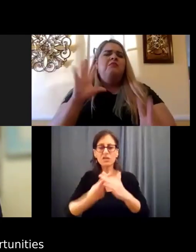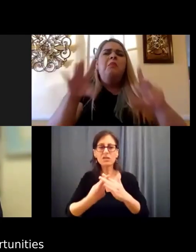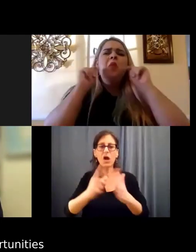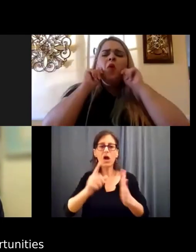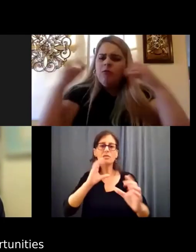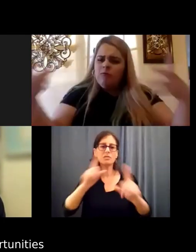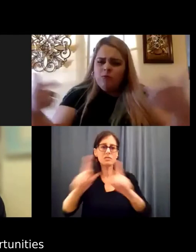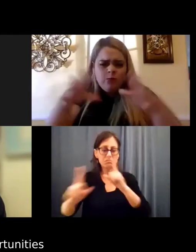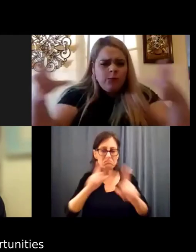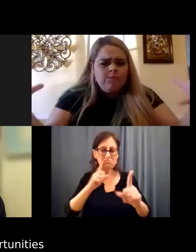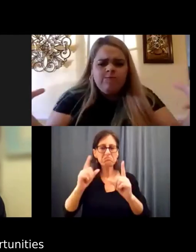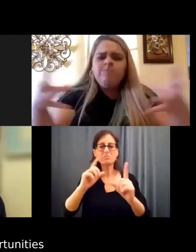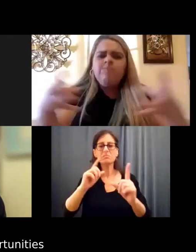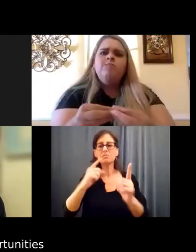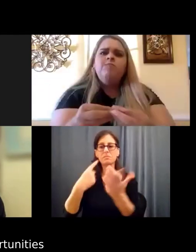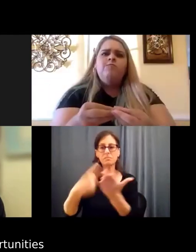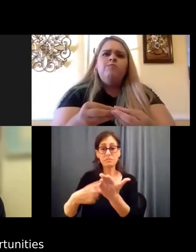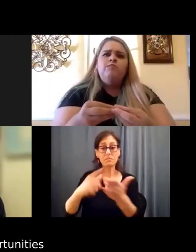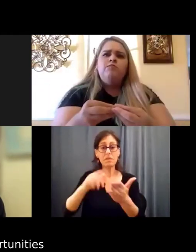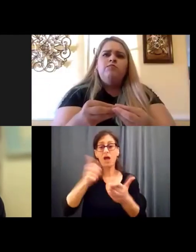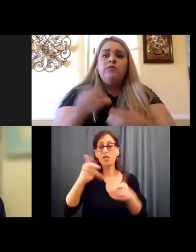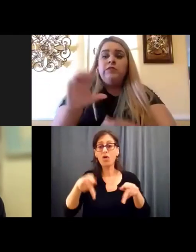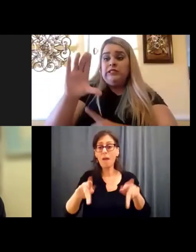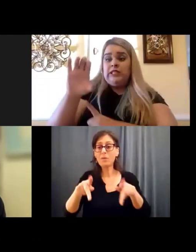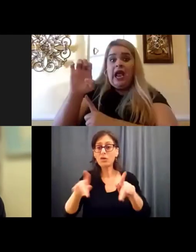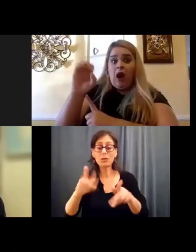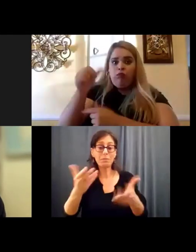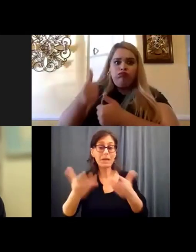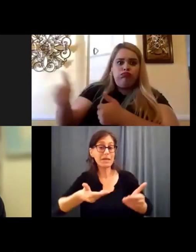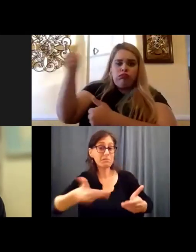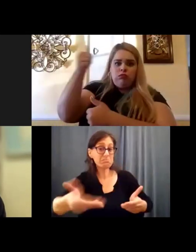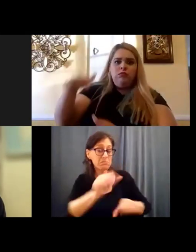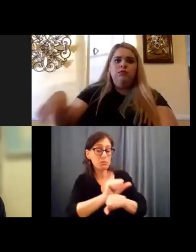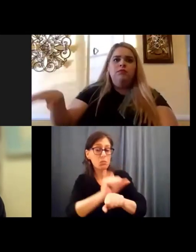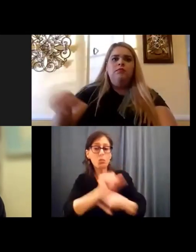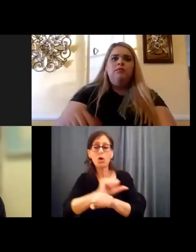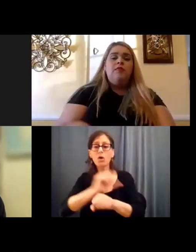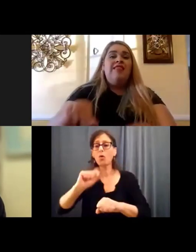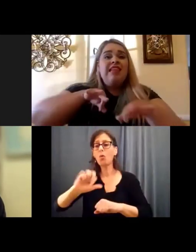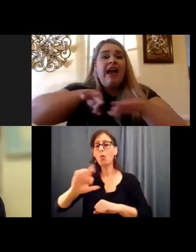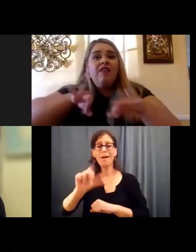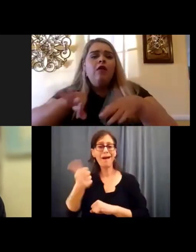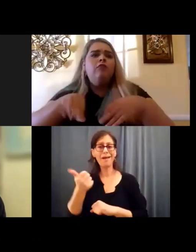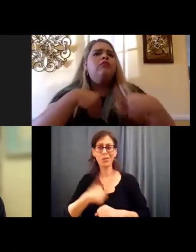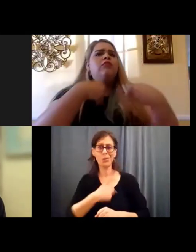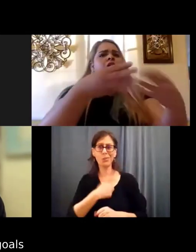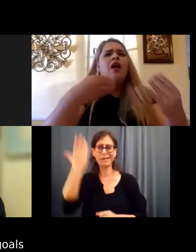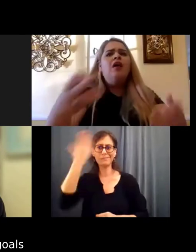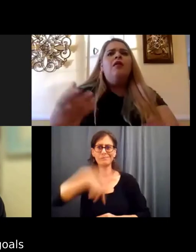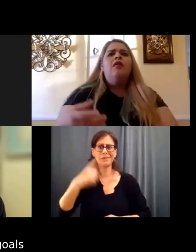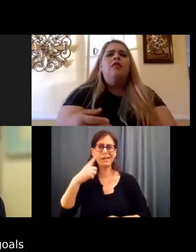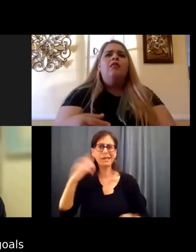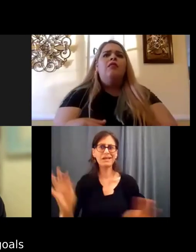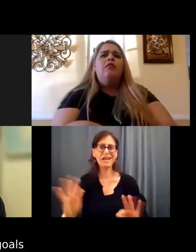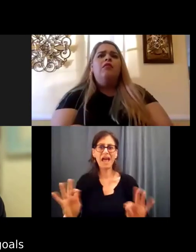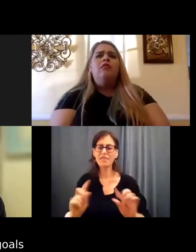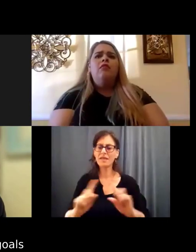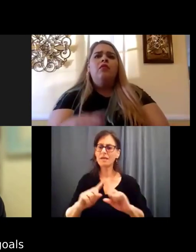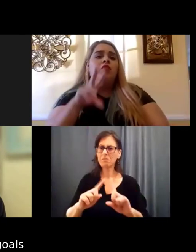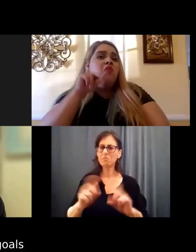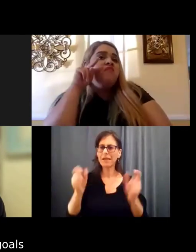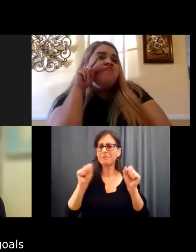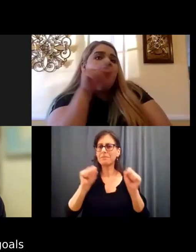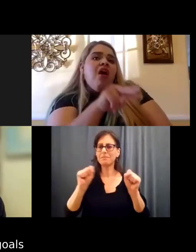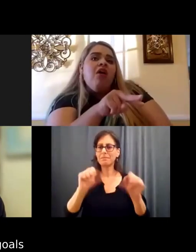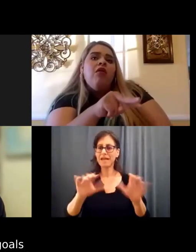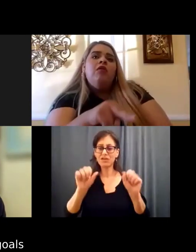opportunities and other opportunities that we overlook and, you know, we take for granted. So that's one of the